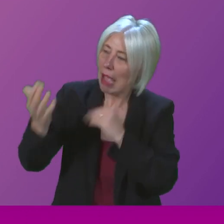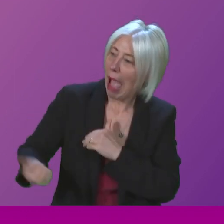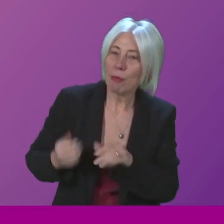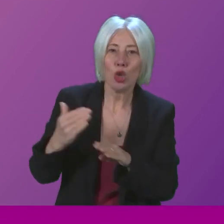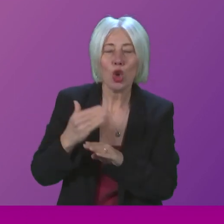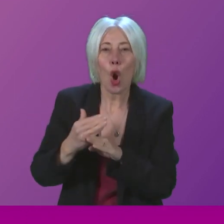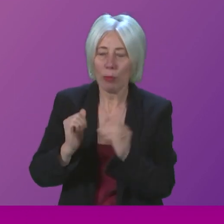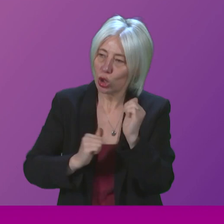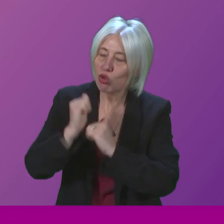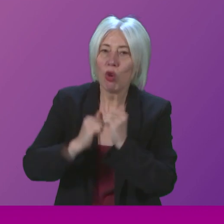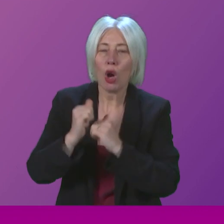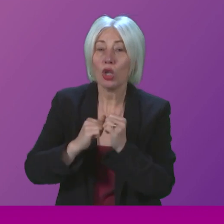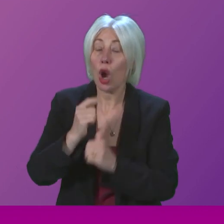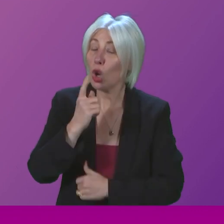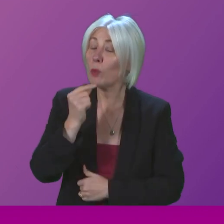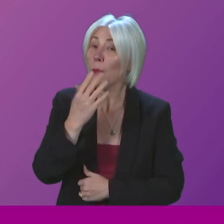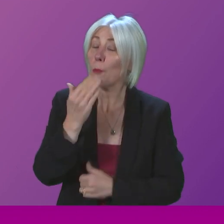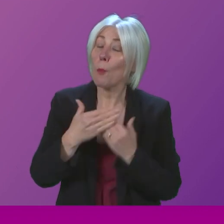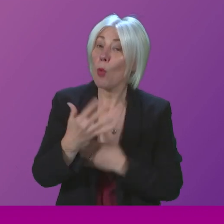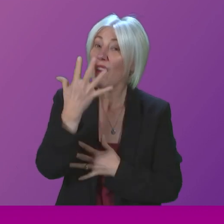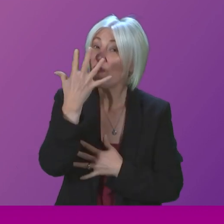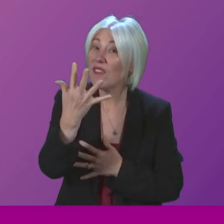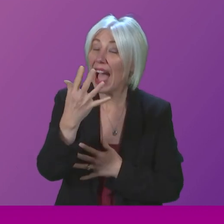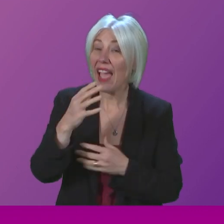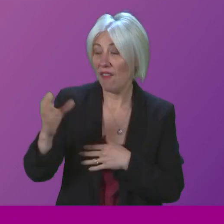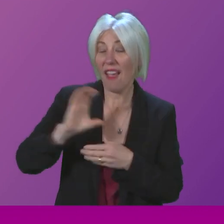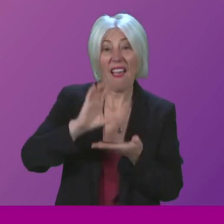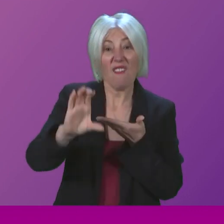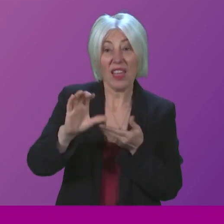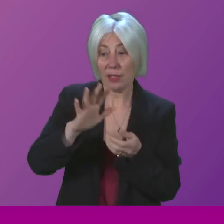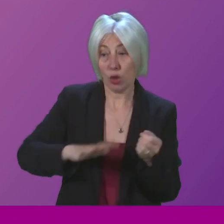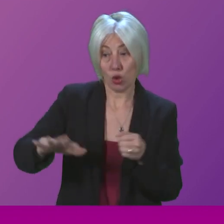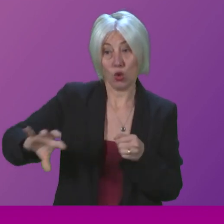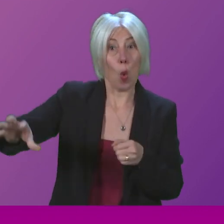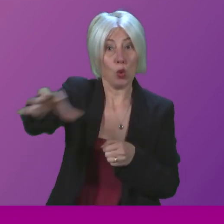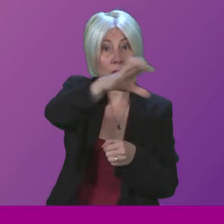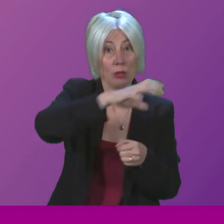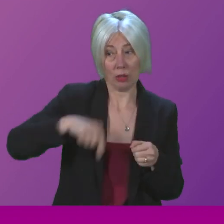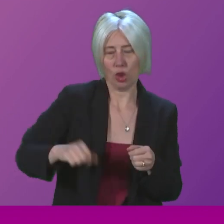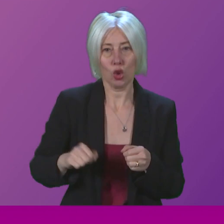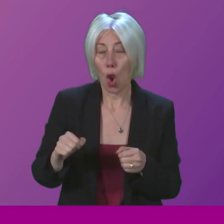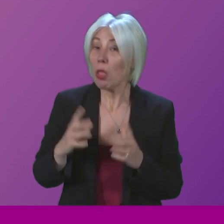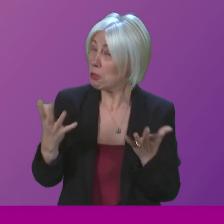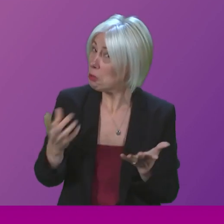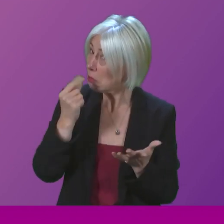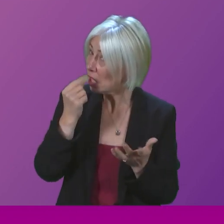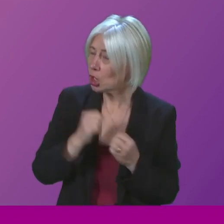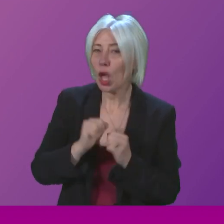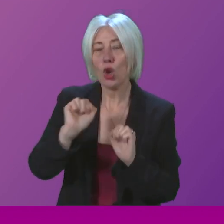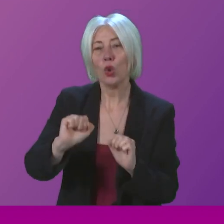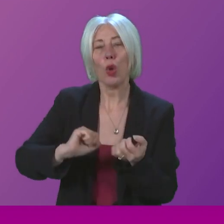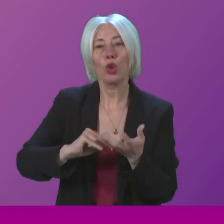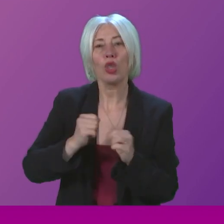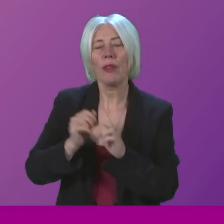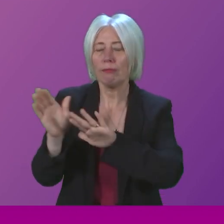that there could be as many as five or more investment zones created in Scotland. So will the First Minister set aside